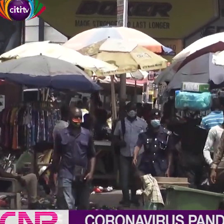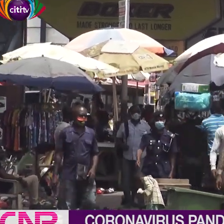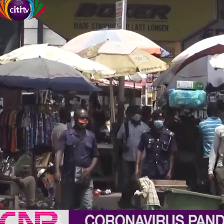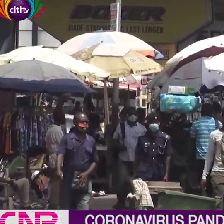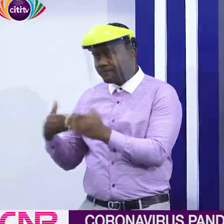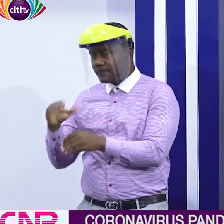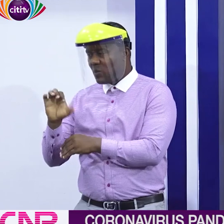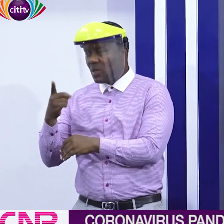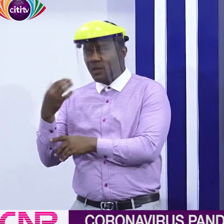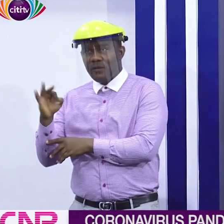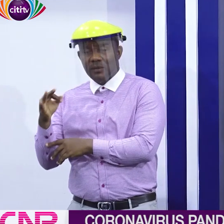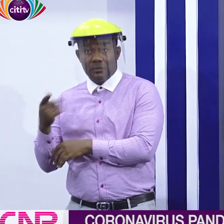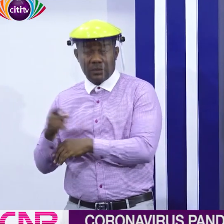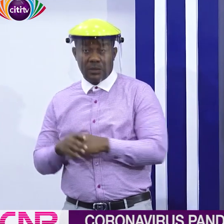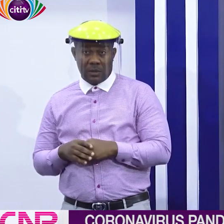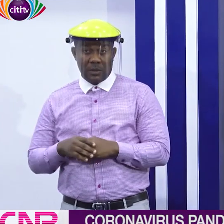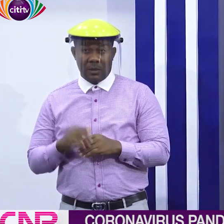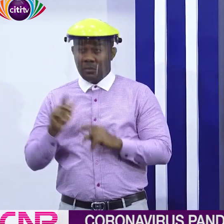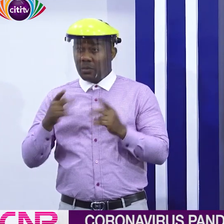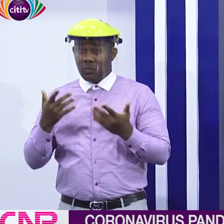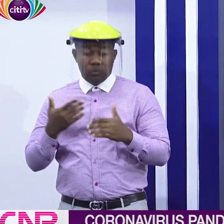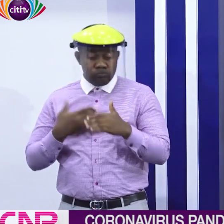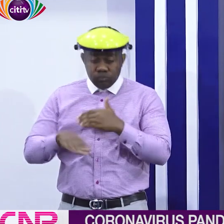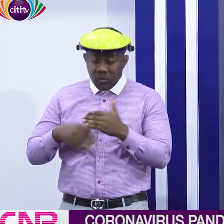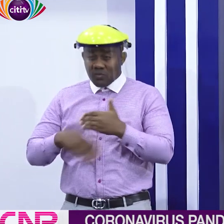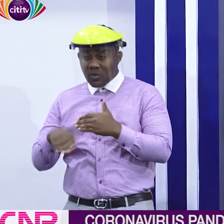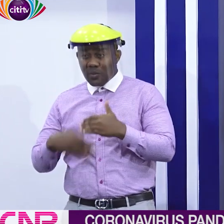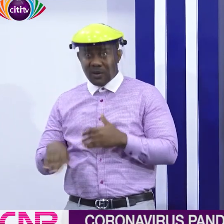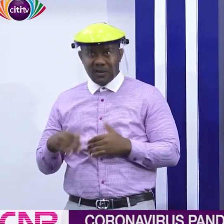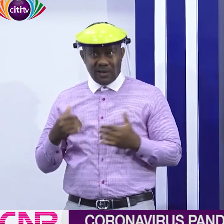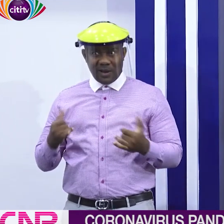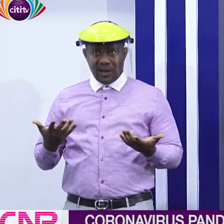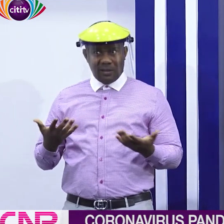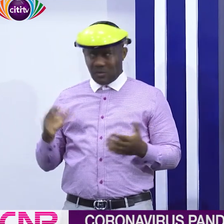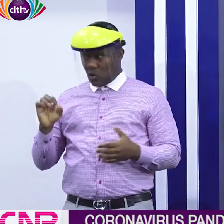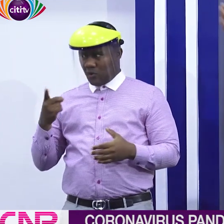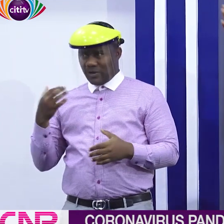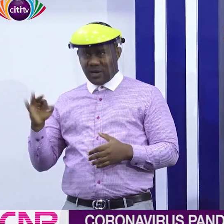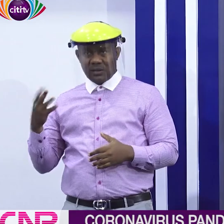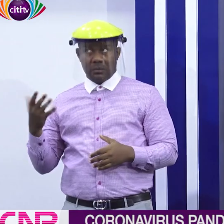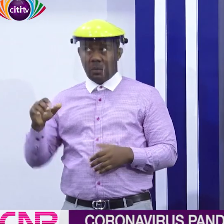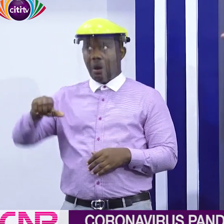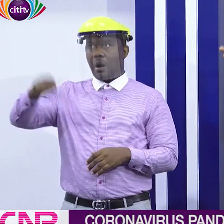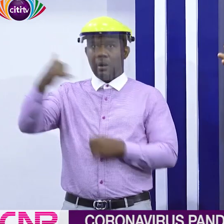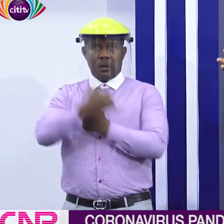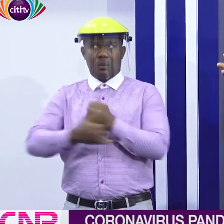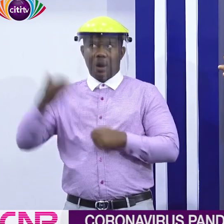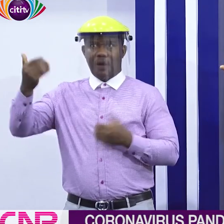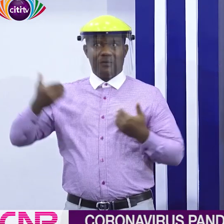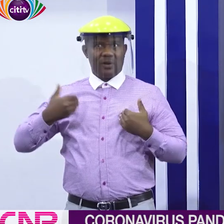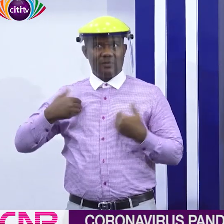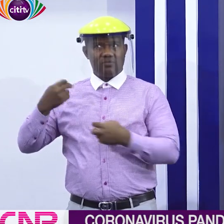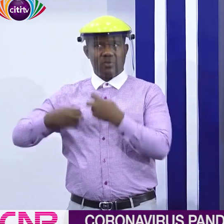we were talking about a no-bed syndrome. You remember? Now with corona, other countries have that problem.